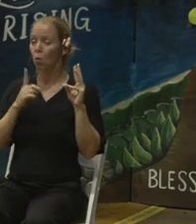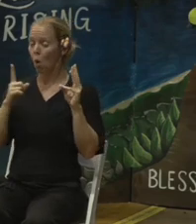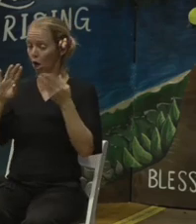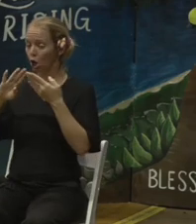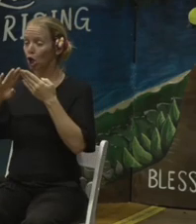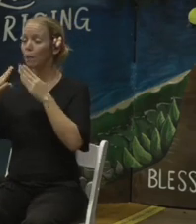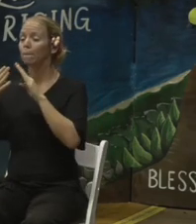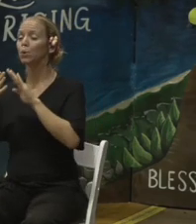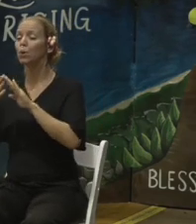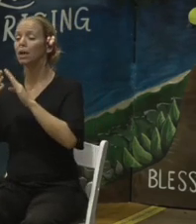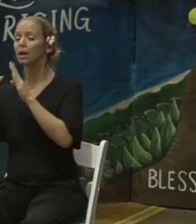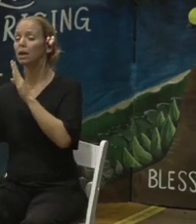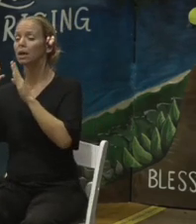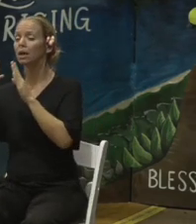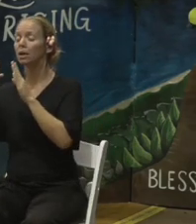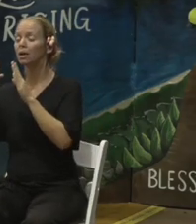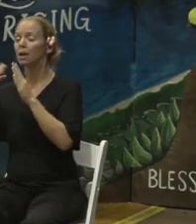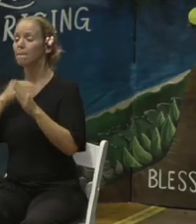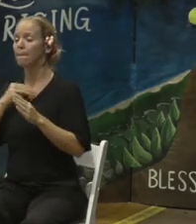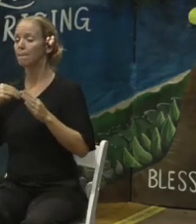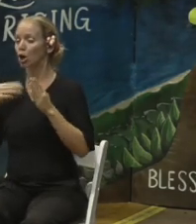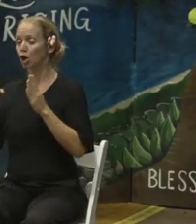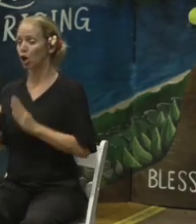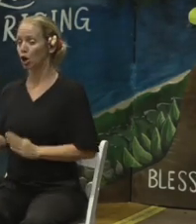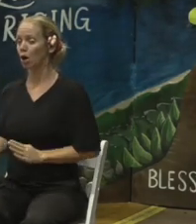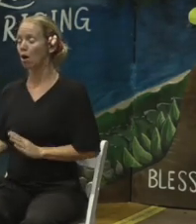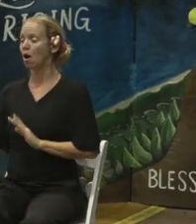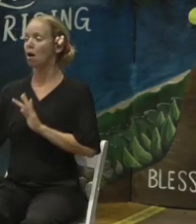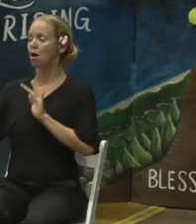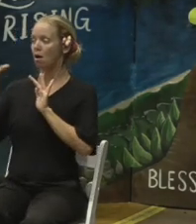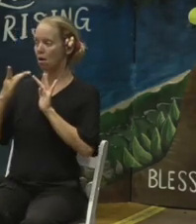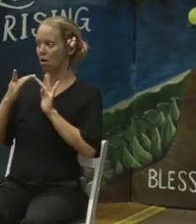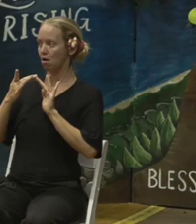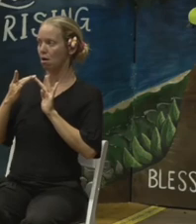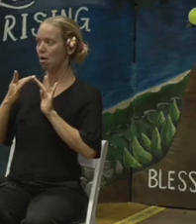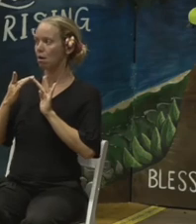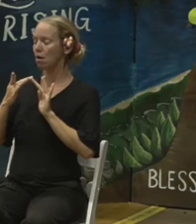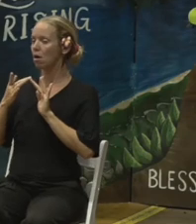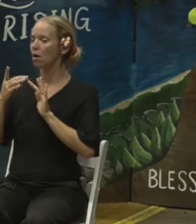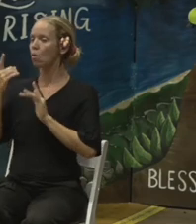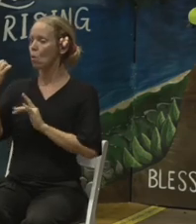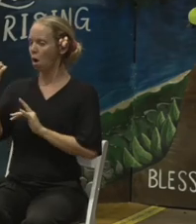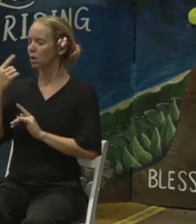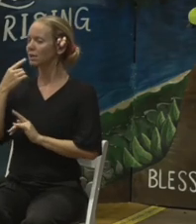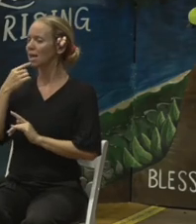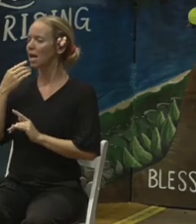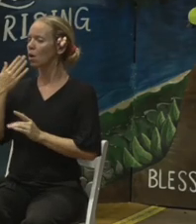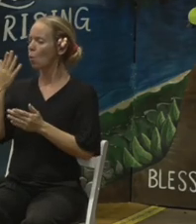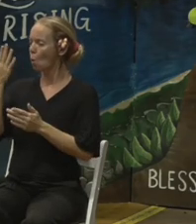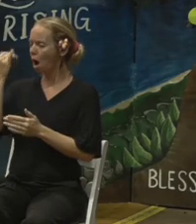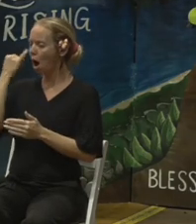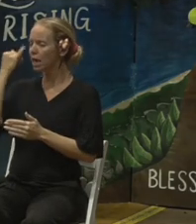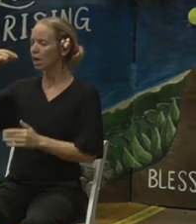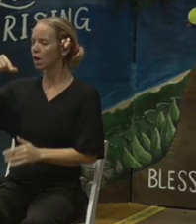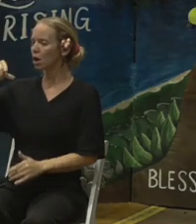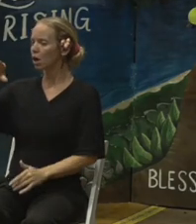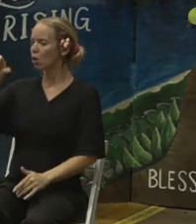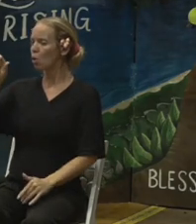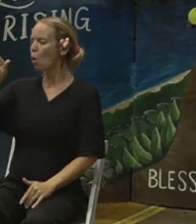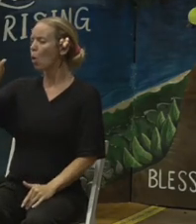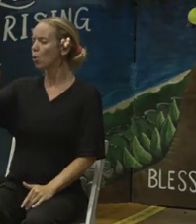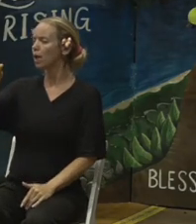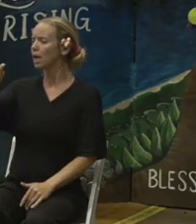a seventh site, which is the quarry near the intersection of Honoi Pilani and Kuihilani Highway.